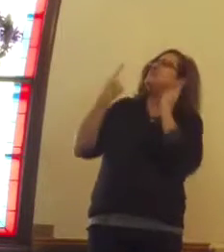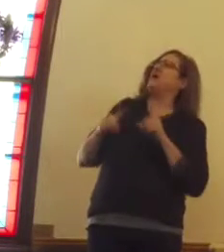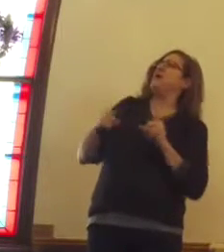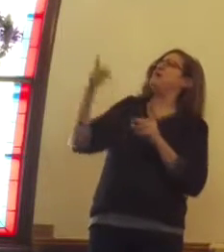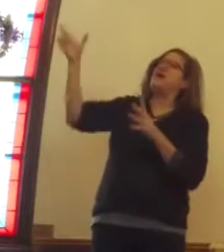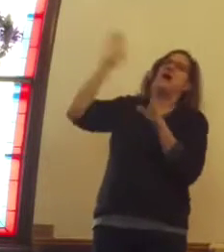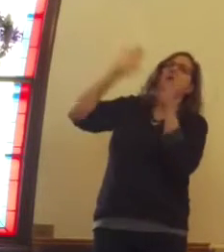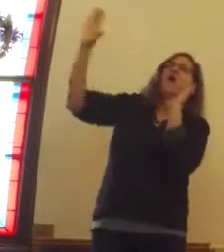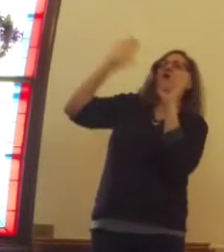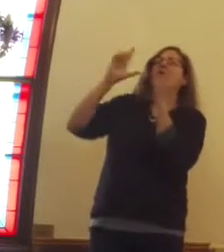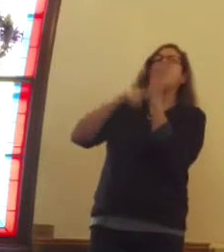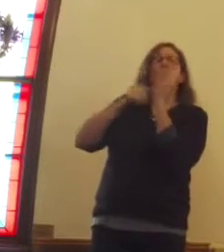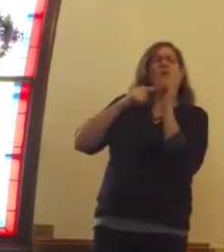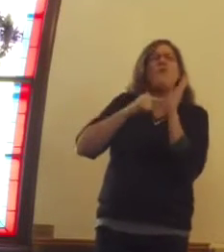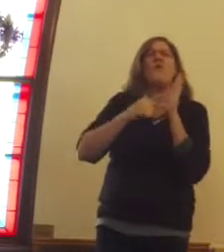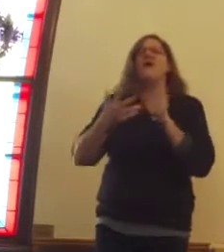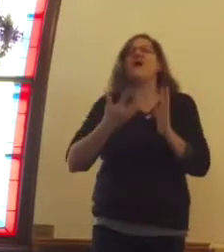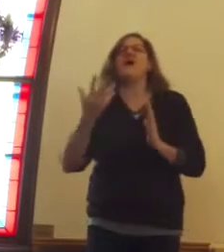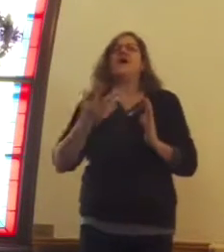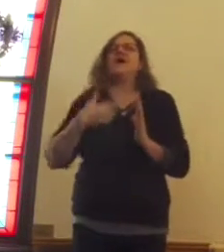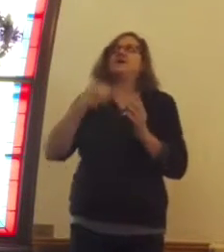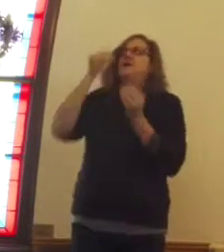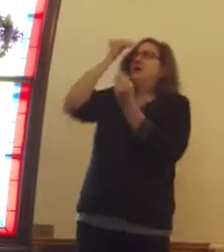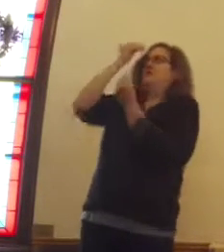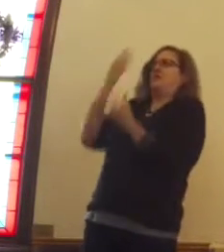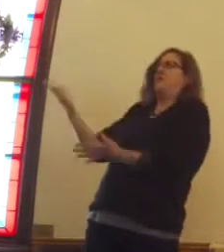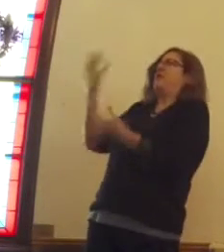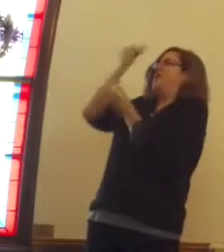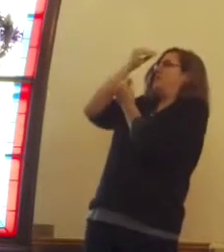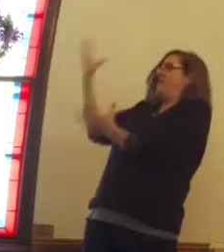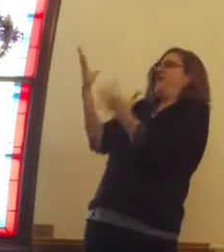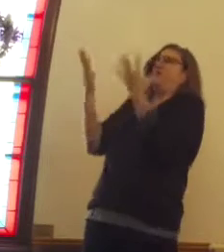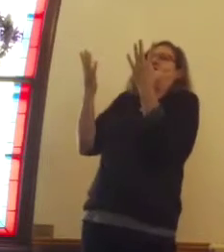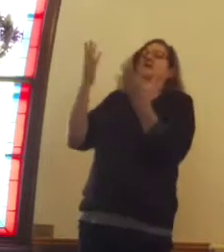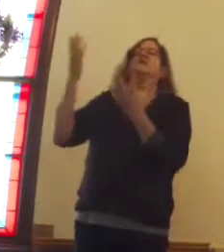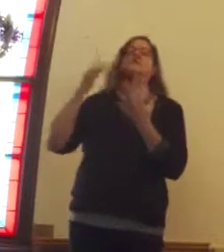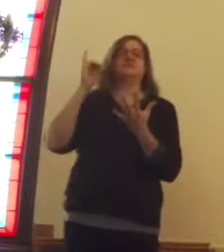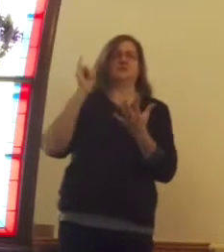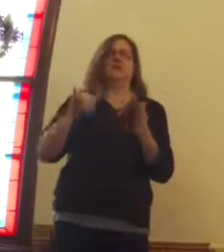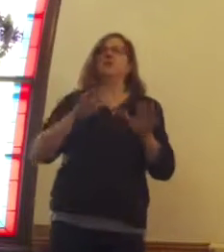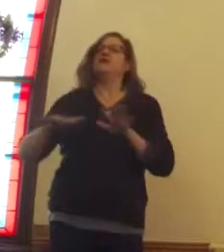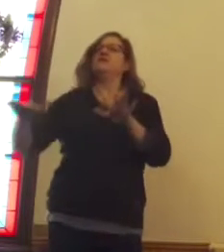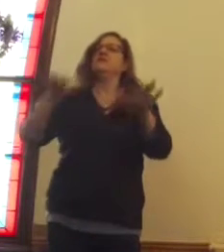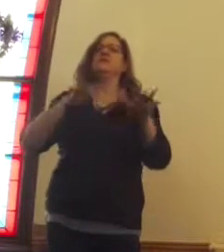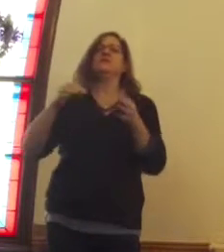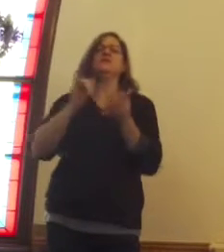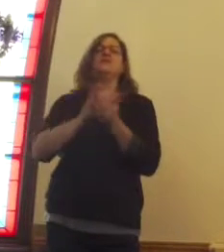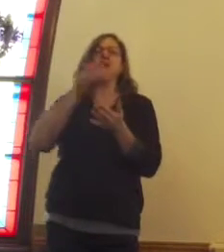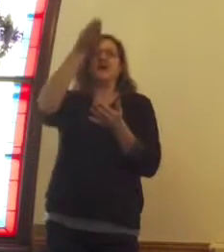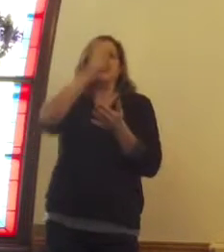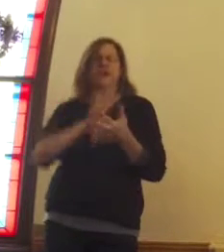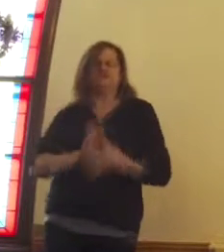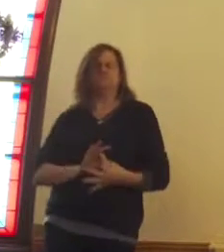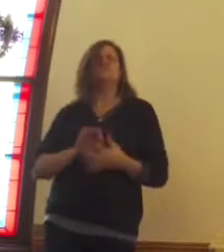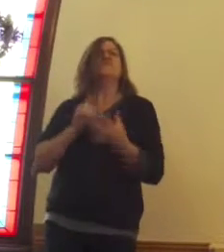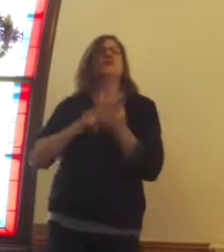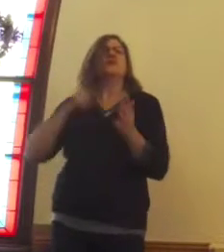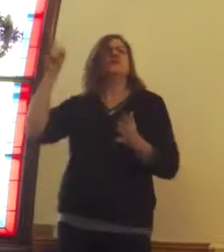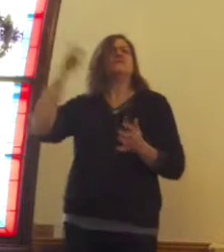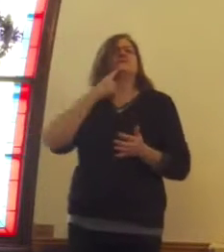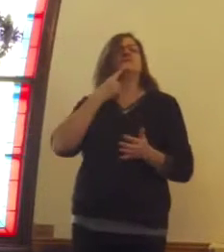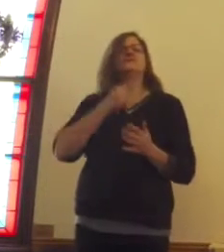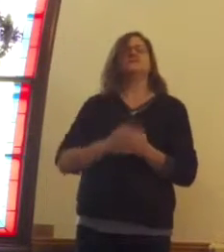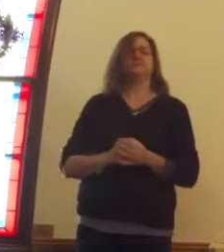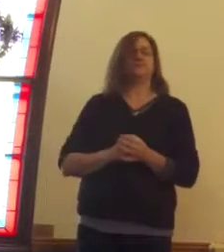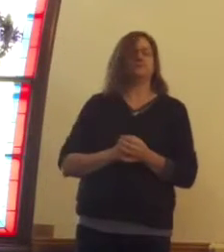on, and is obeying the land, the lay of the land of how God's putting him. In my